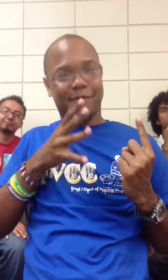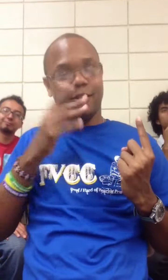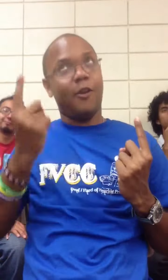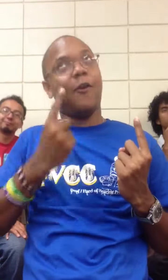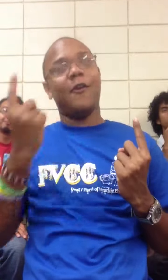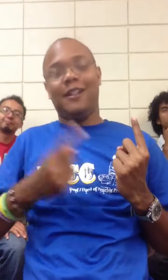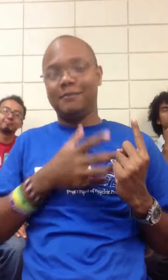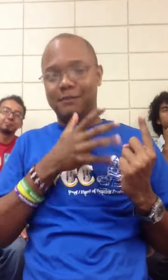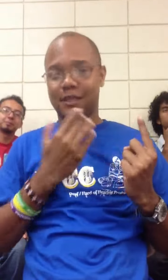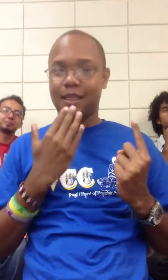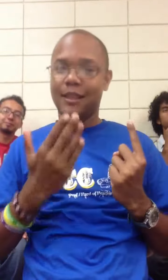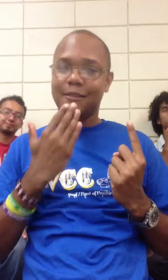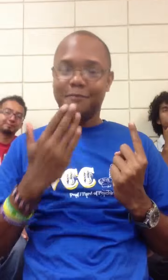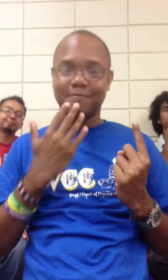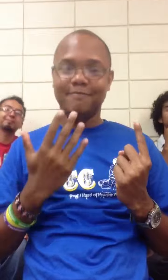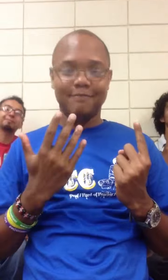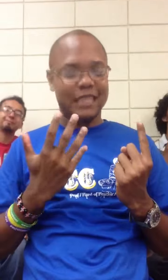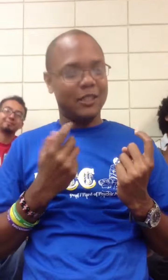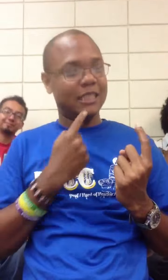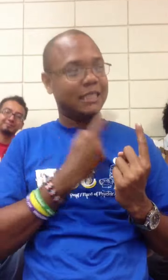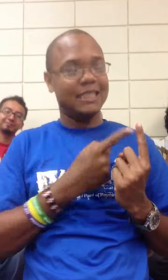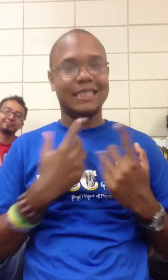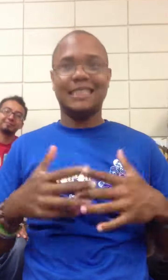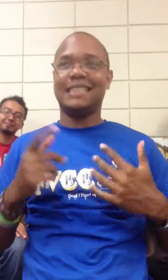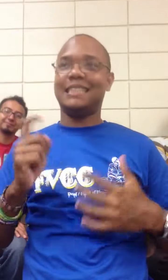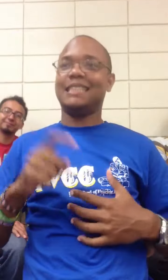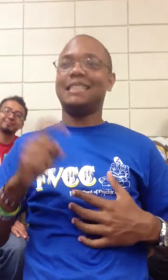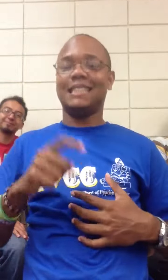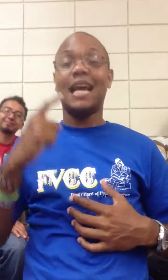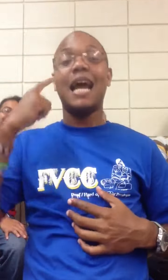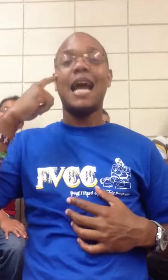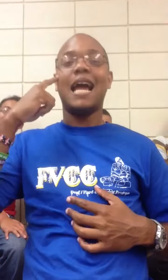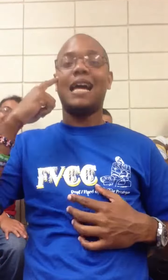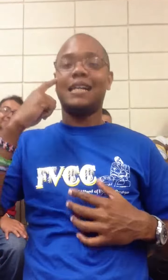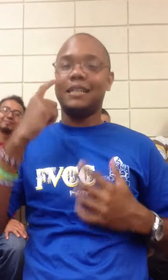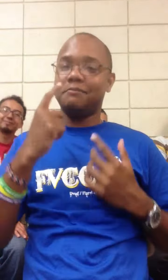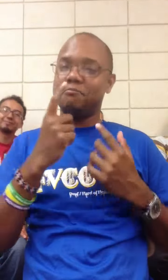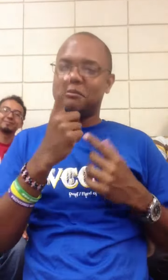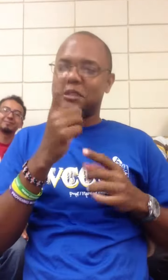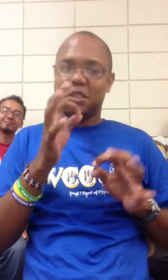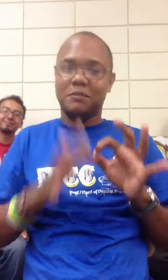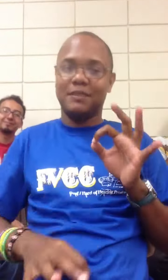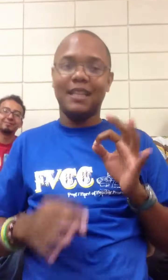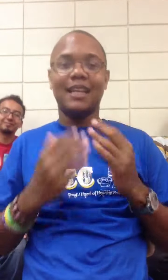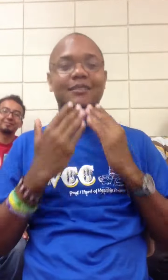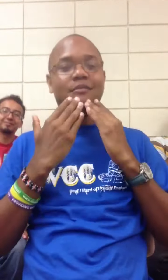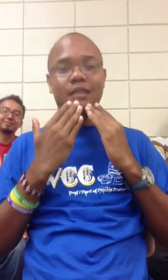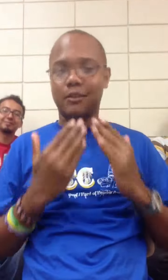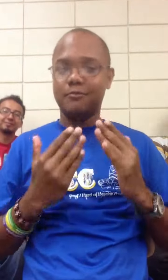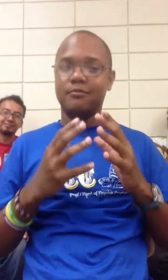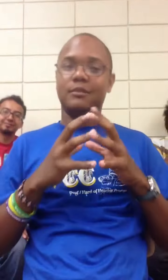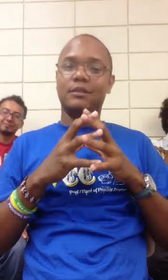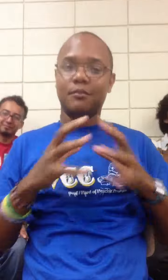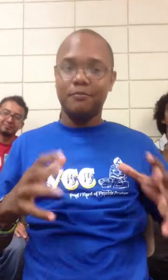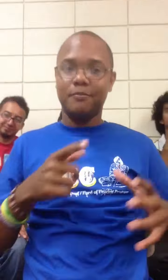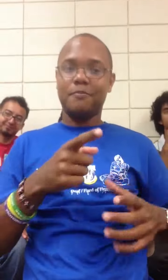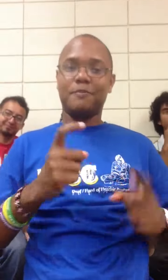profesor ve que lo están engañando que están mintiendo que están confiando de otros cuando